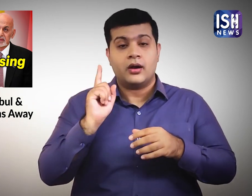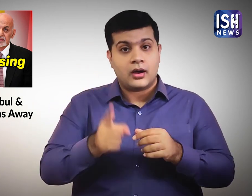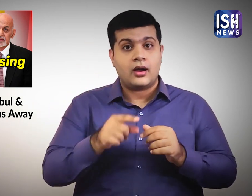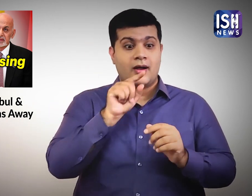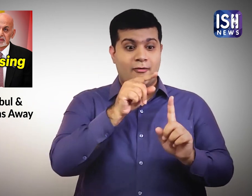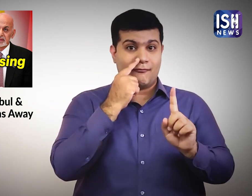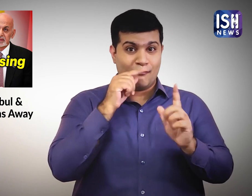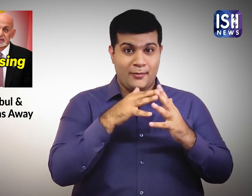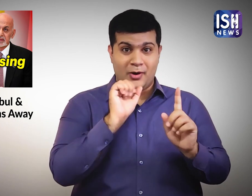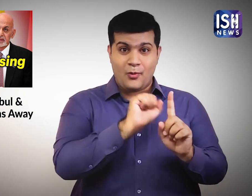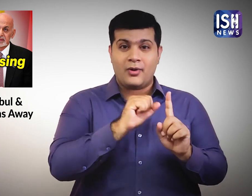in public.